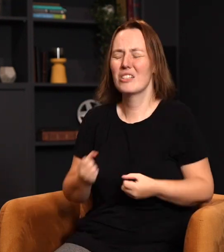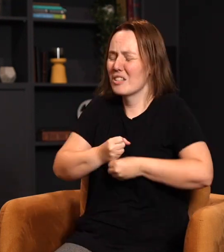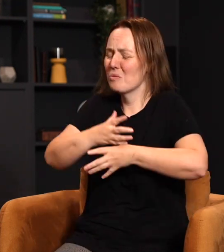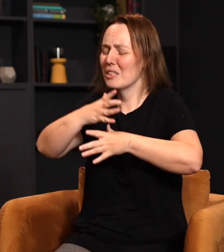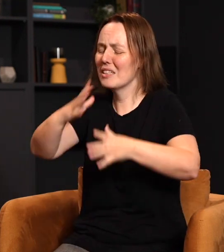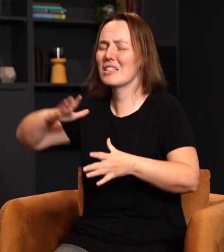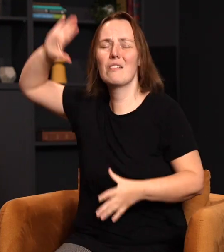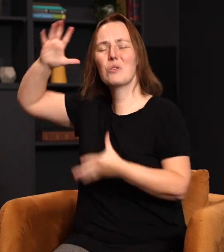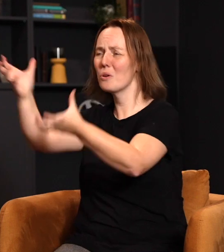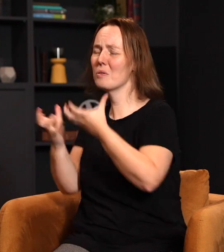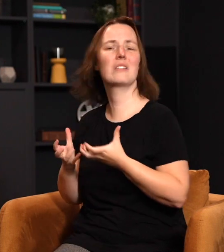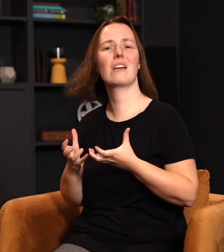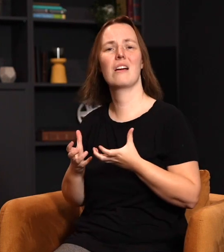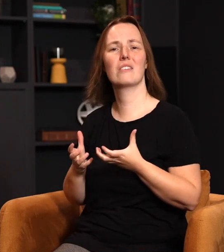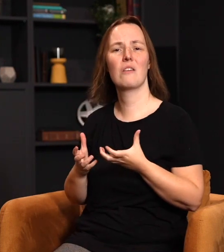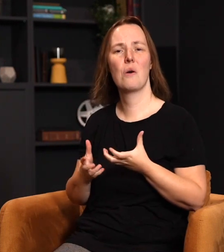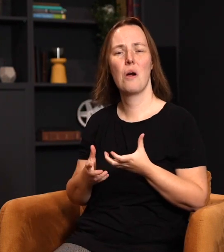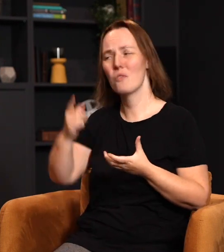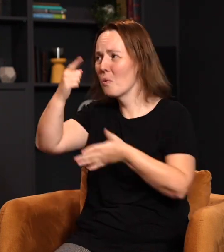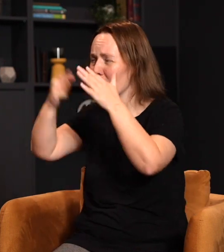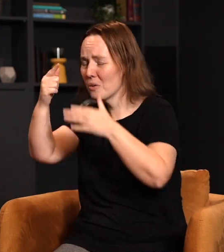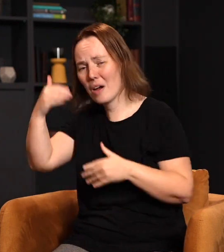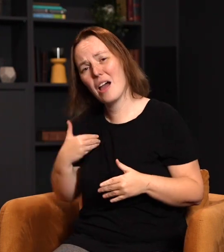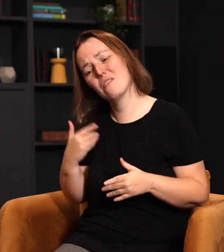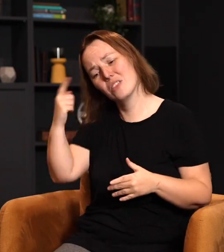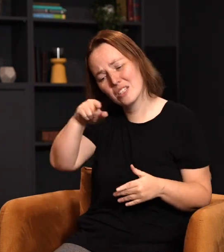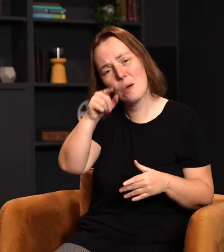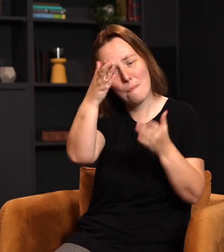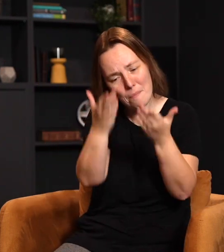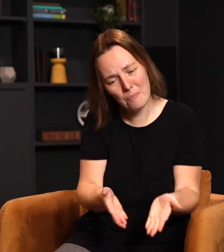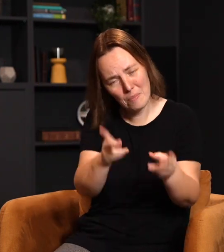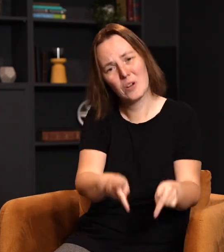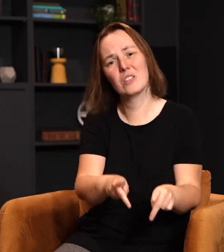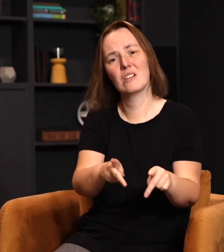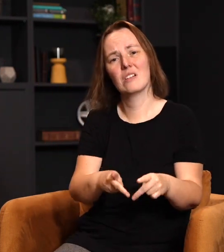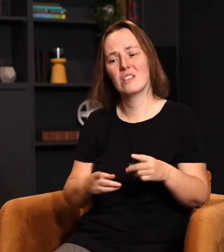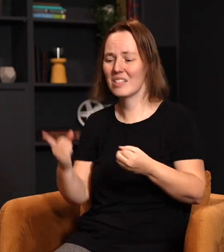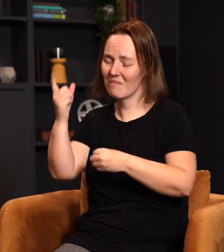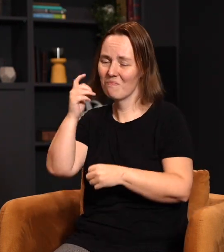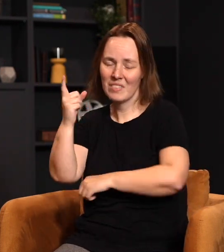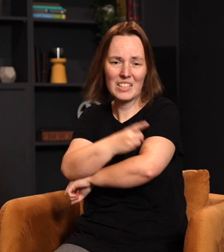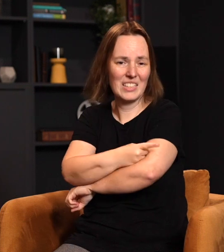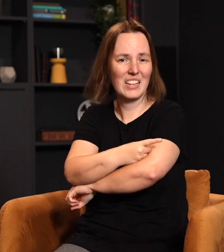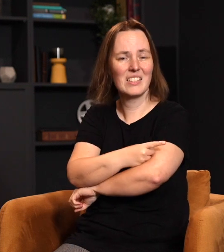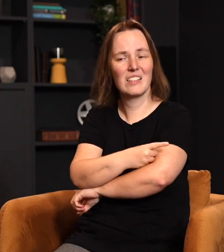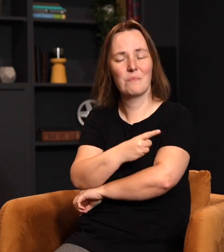speak, Lord, a releasing of your intentions for what you've had for this person. I believe that in these days that we are living, we see a lot of spiritual